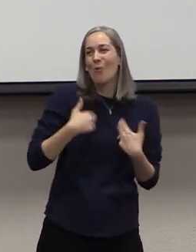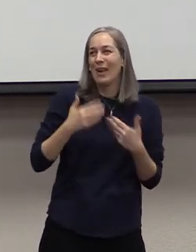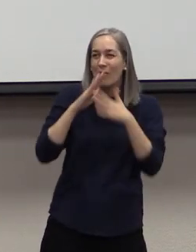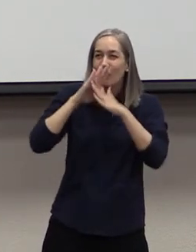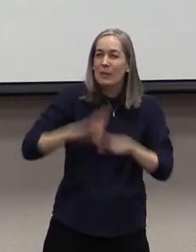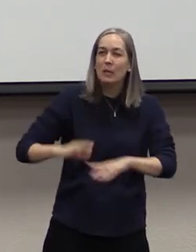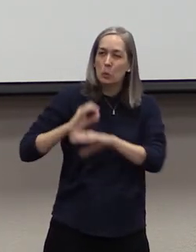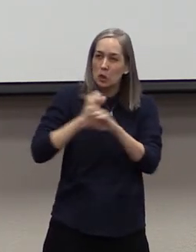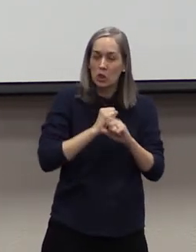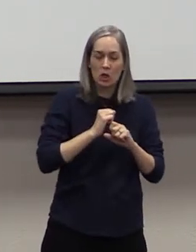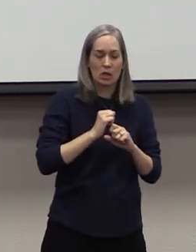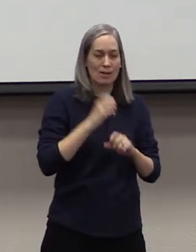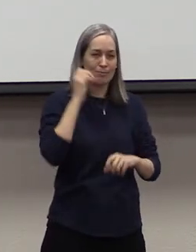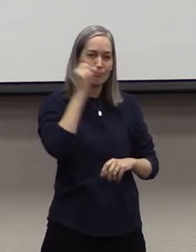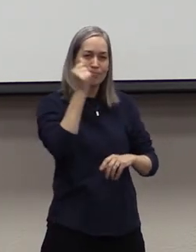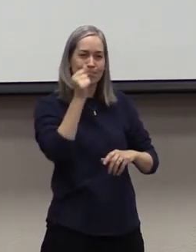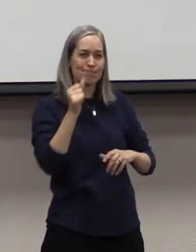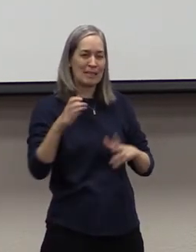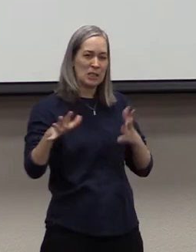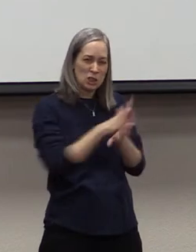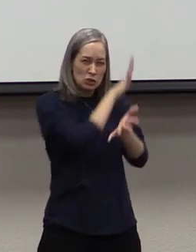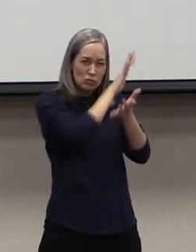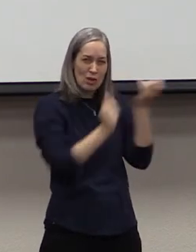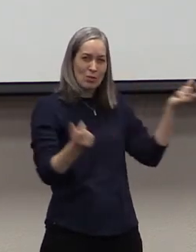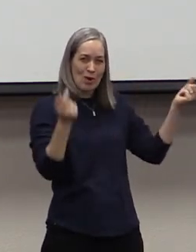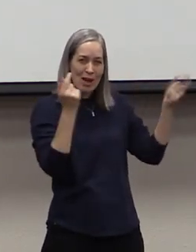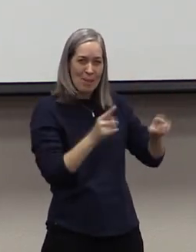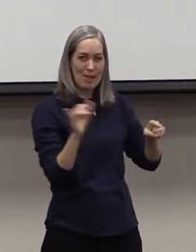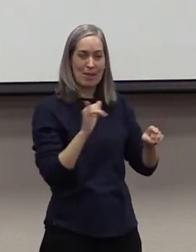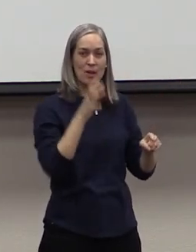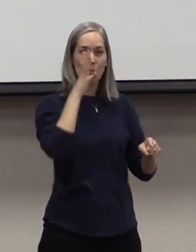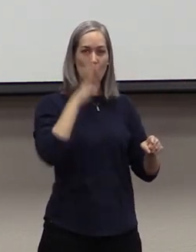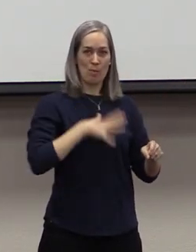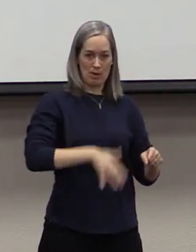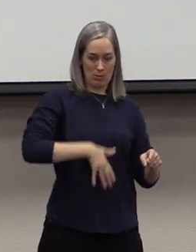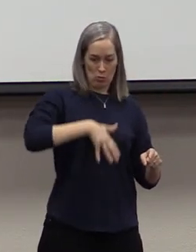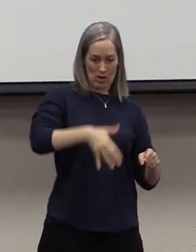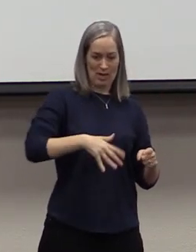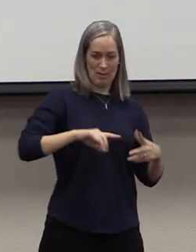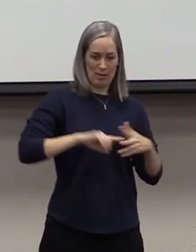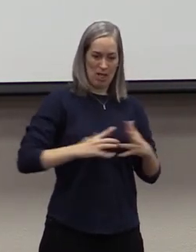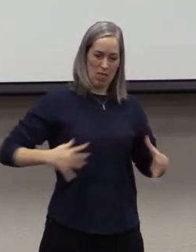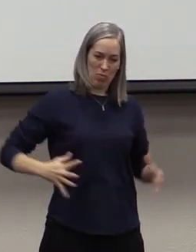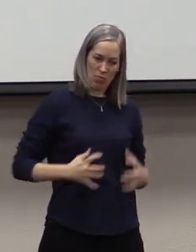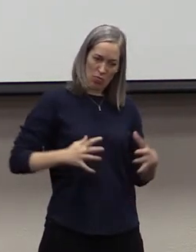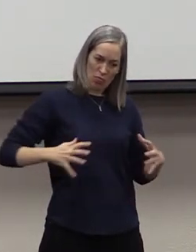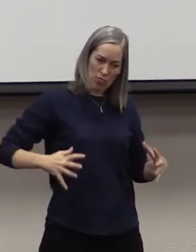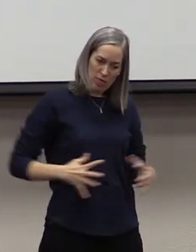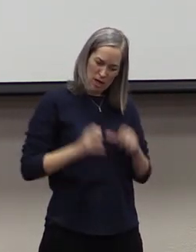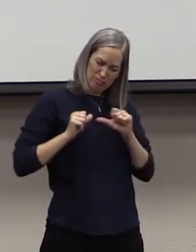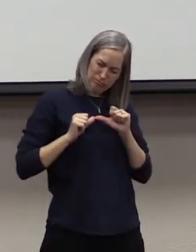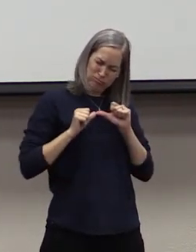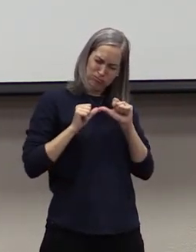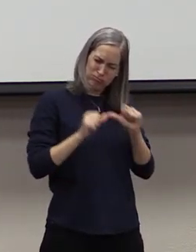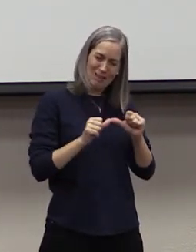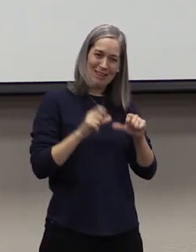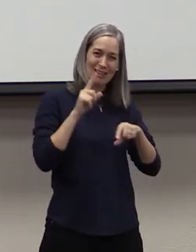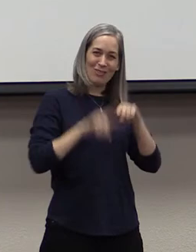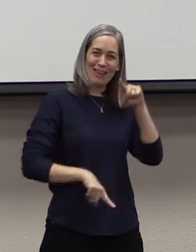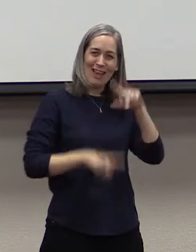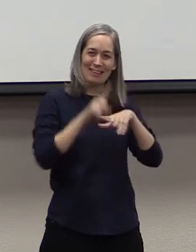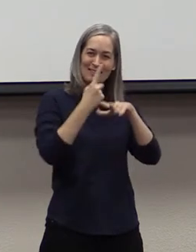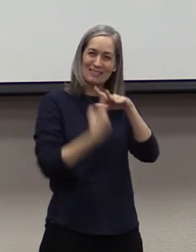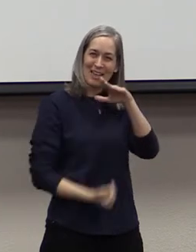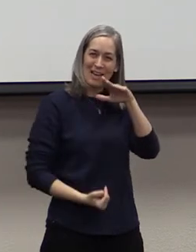sudden destruction will come upon them as labor pains come upon a pregnant woman, and they will not escape. But you are not in darkness, brothers,